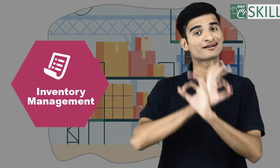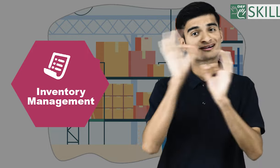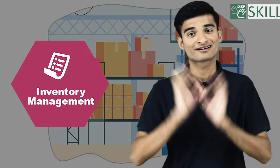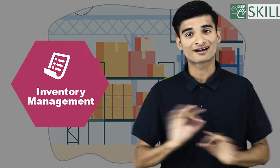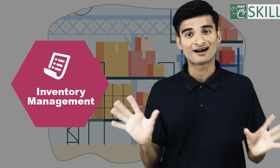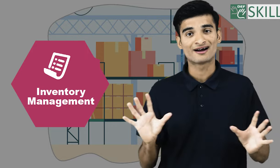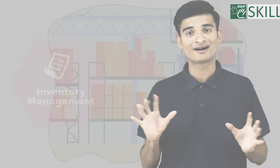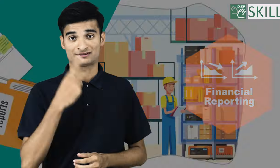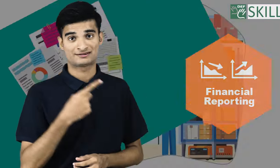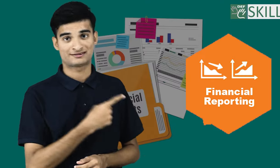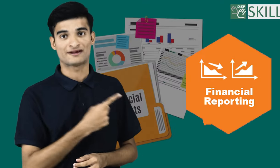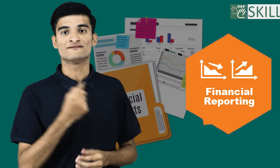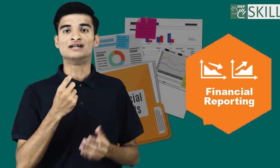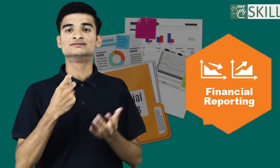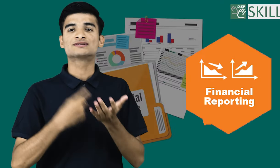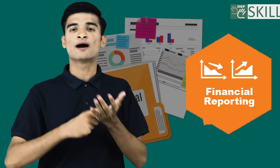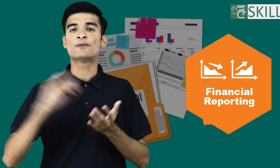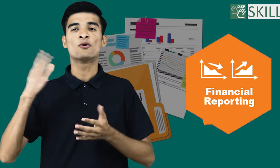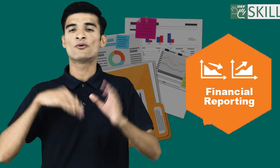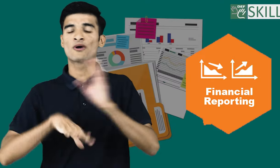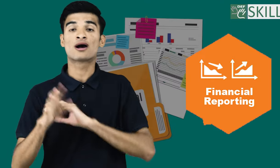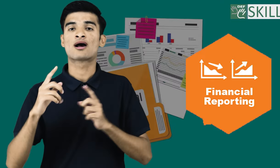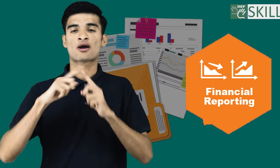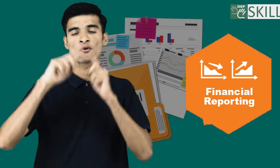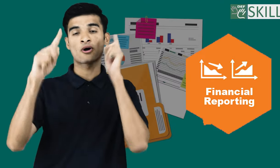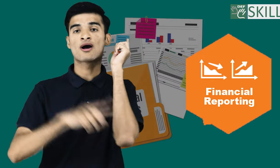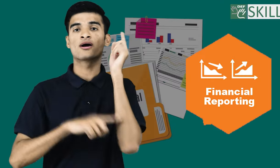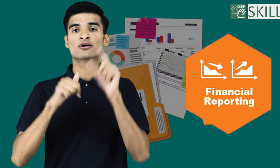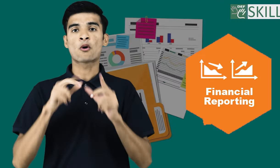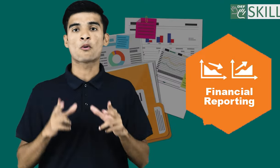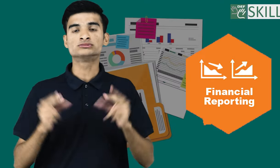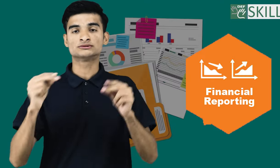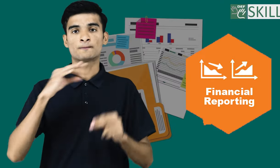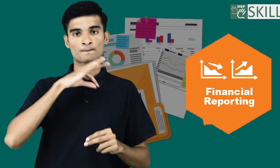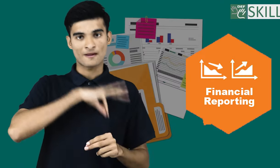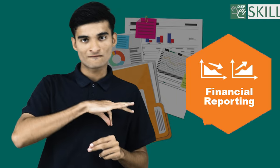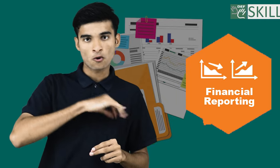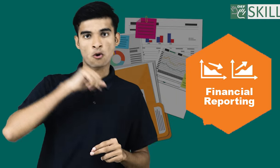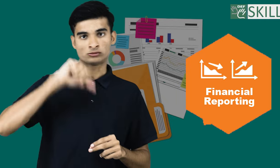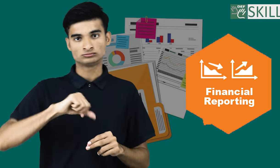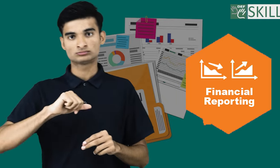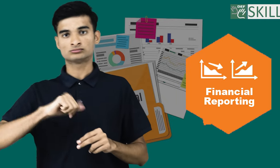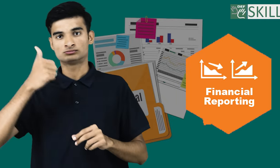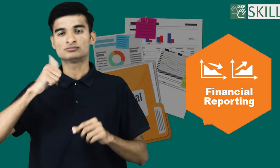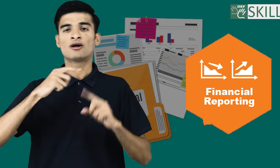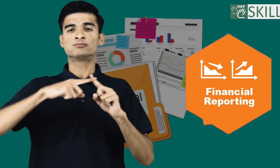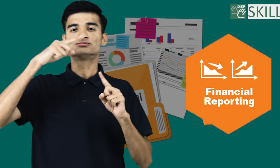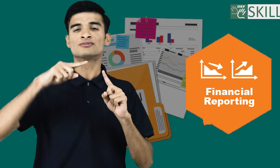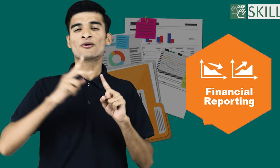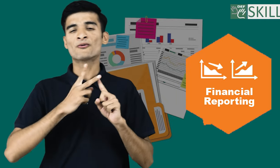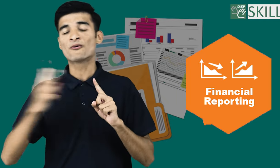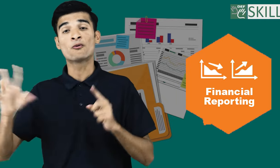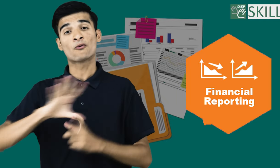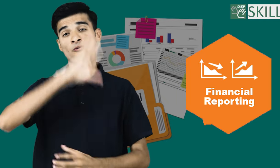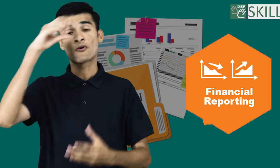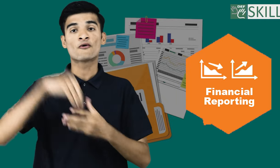reports, etc. all readily available within the software. Third, financial reporting. When it comes to financial reporting, Tally has options such as